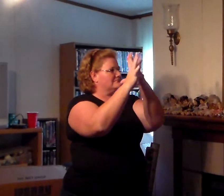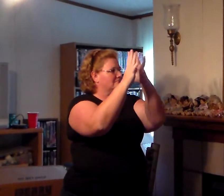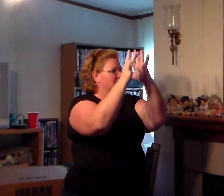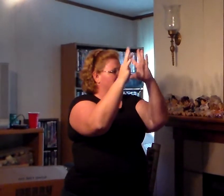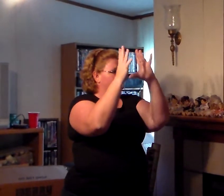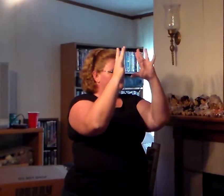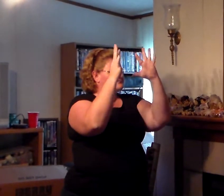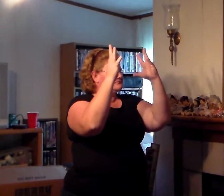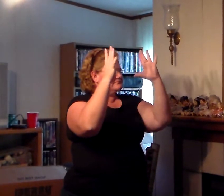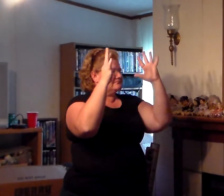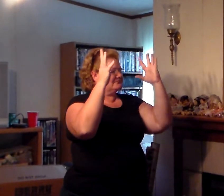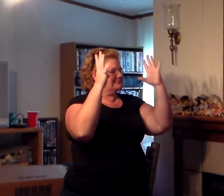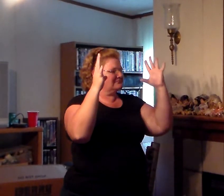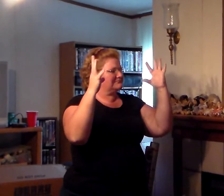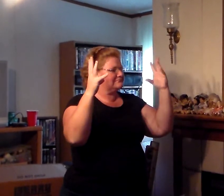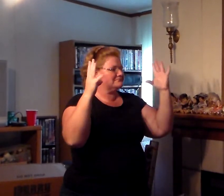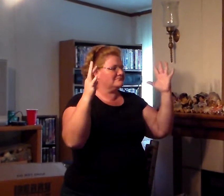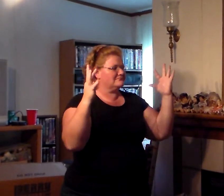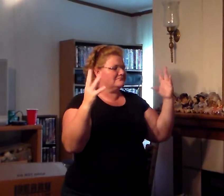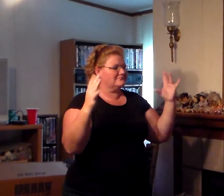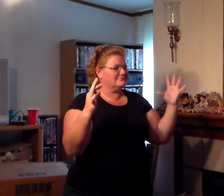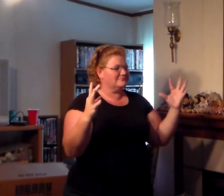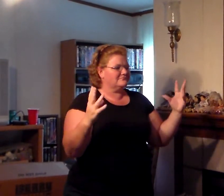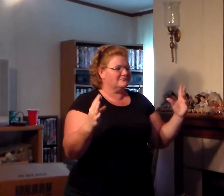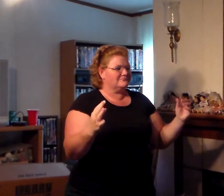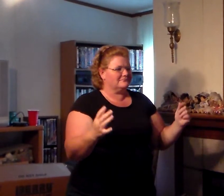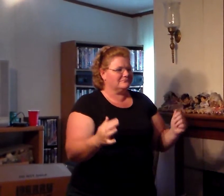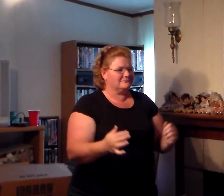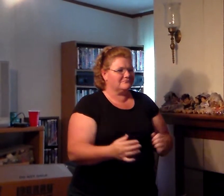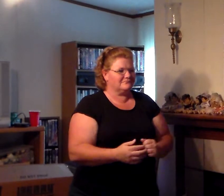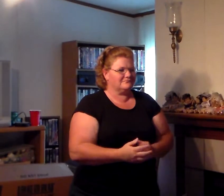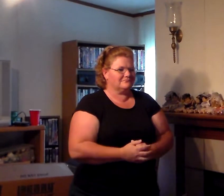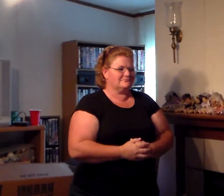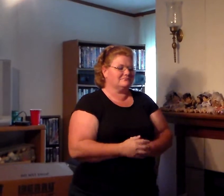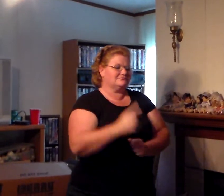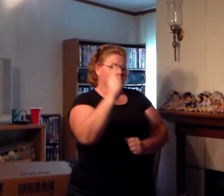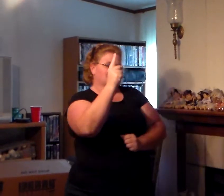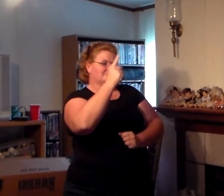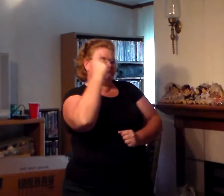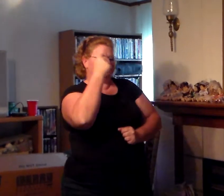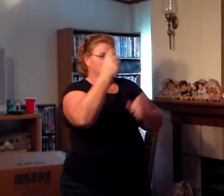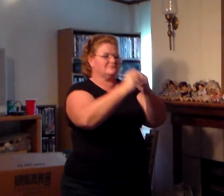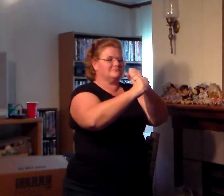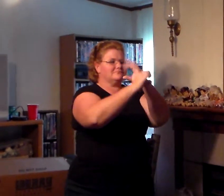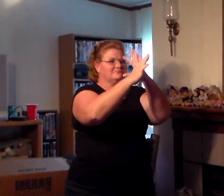I can only imagine